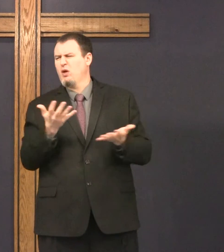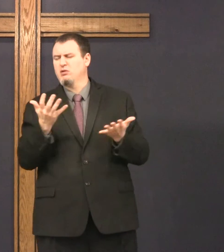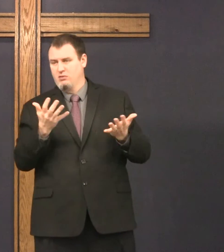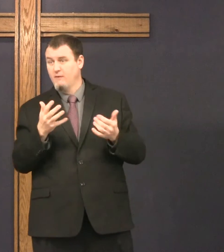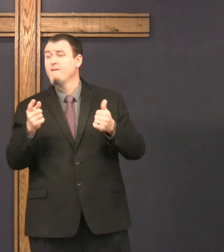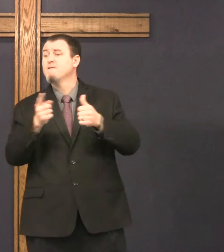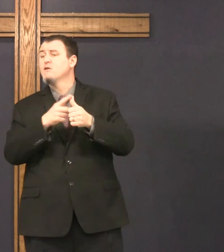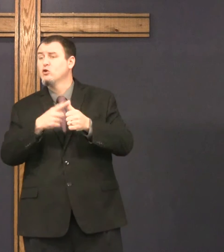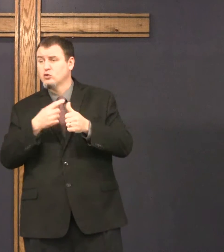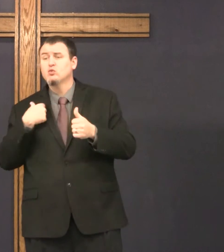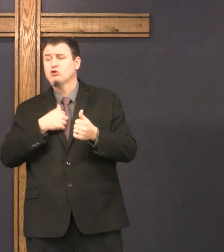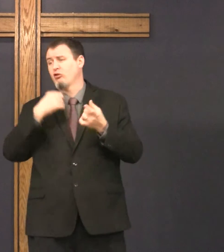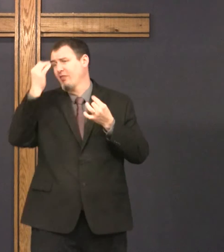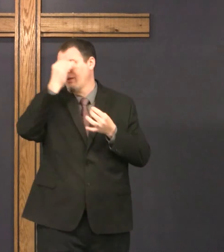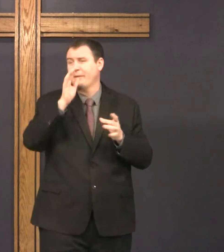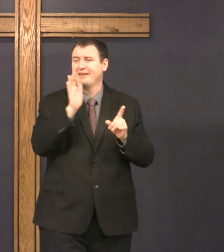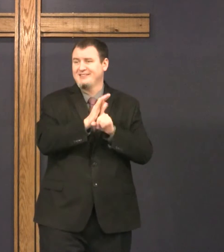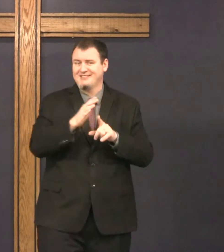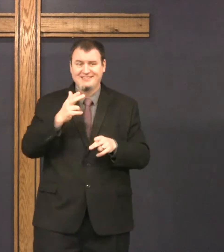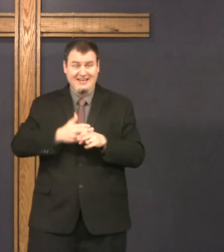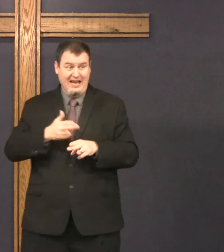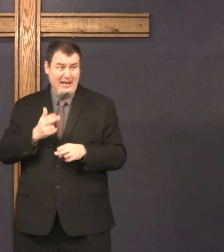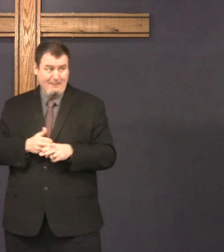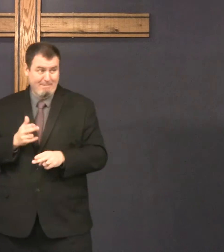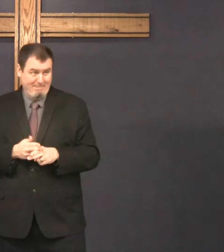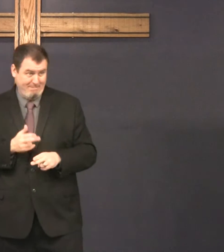Why are we discussing this? First of all, we'll think about his name.